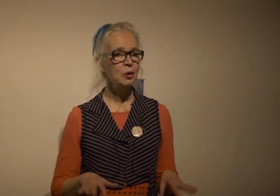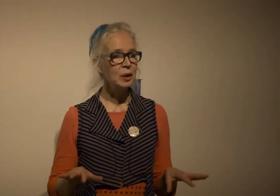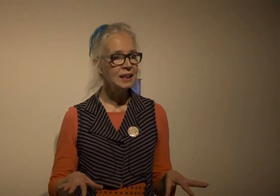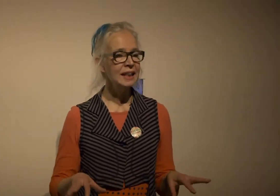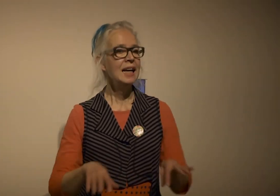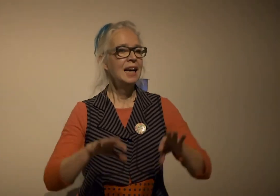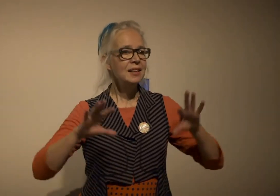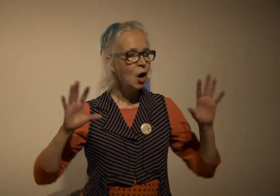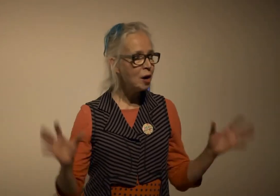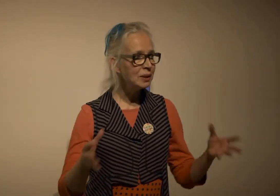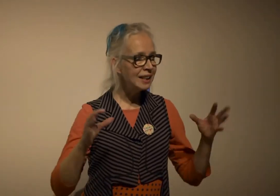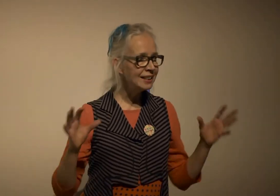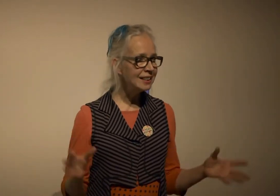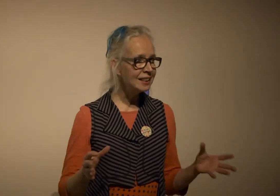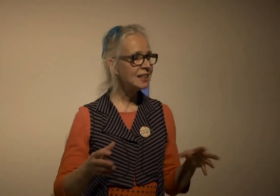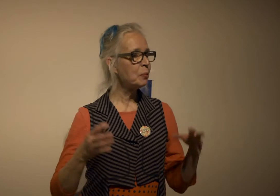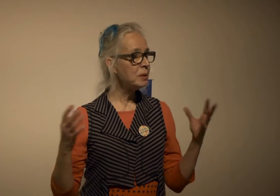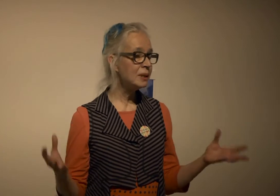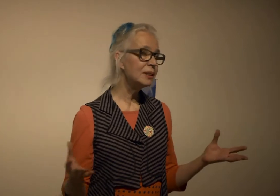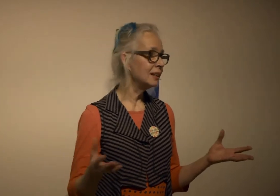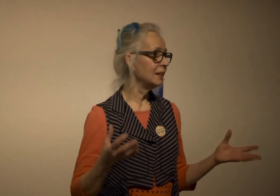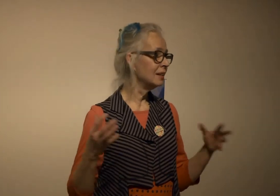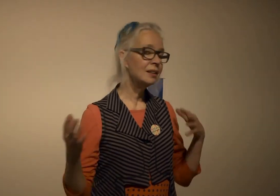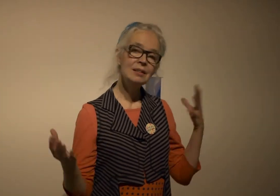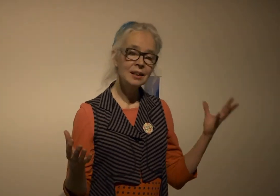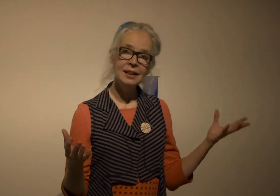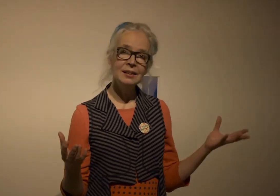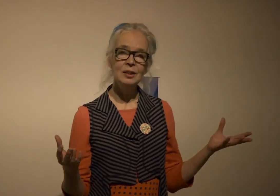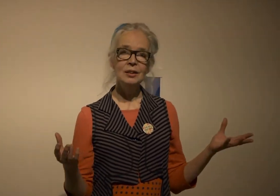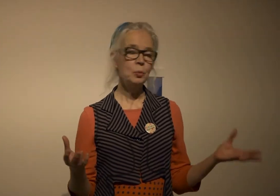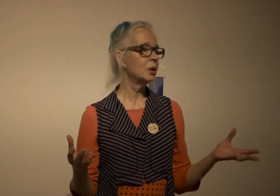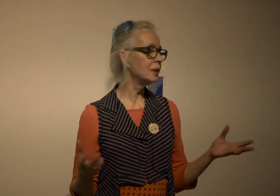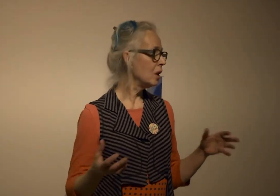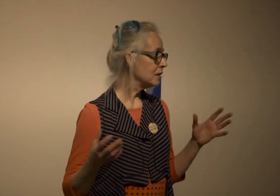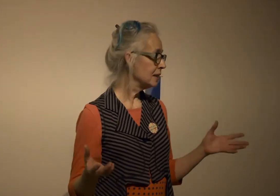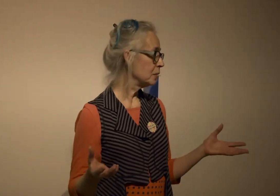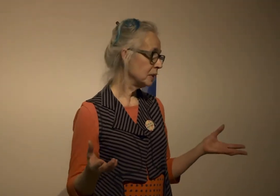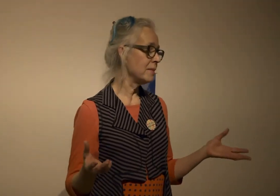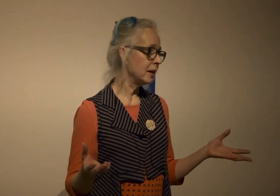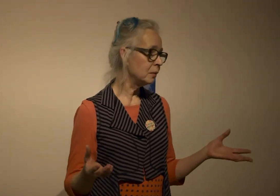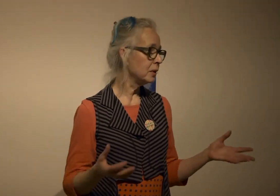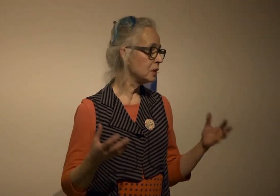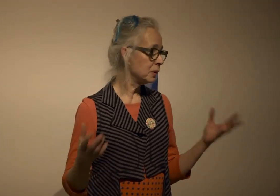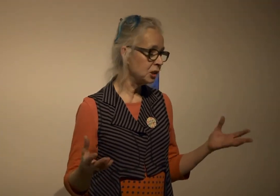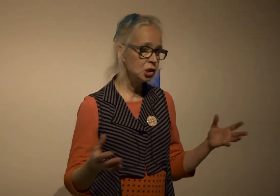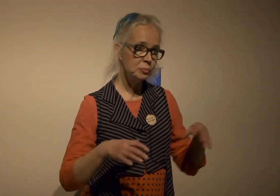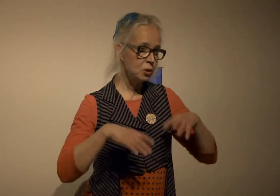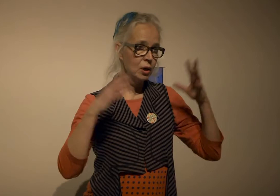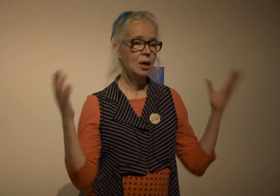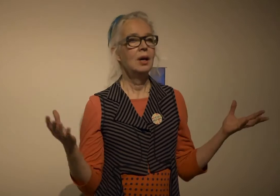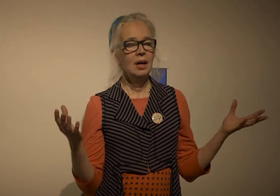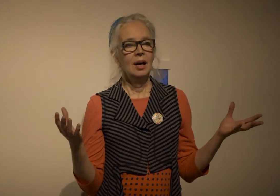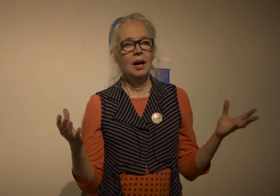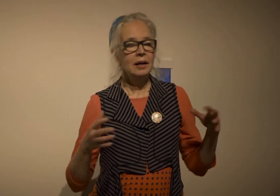of how quickly the complicated things that we build in in the world all the things that really matter whether it's relationships